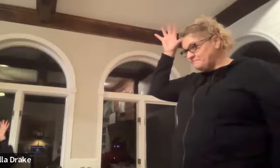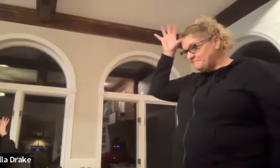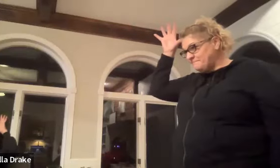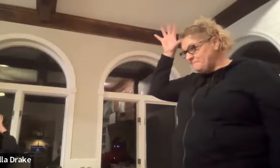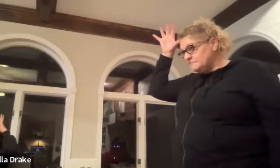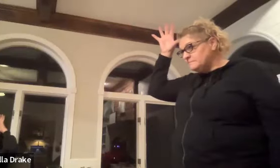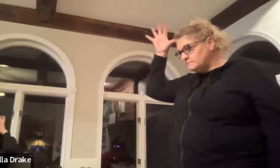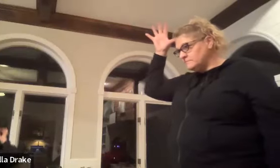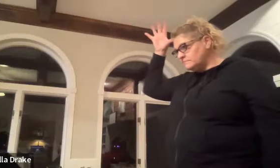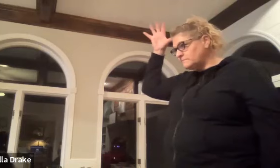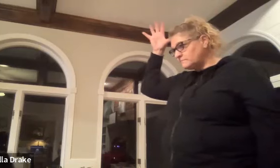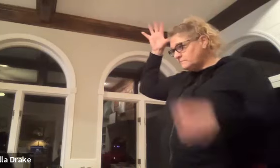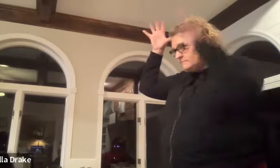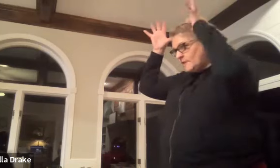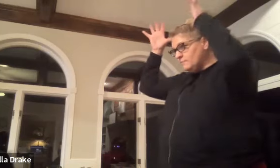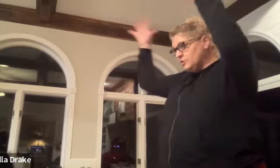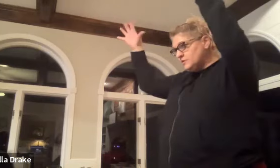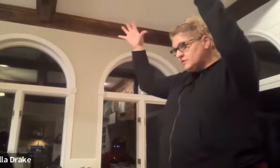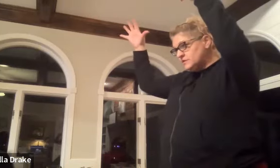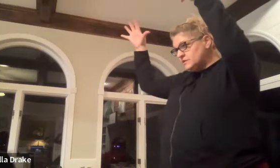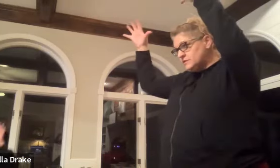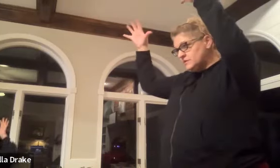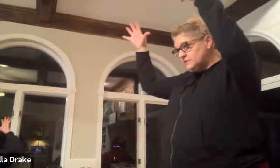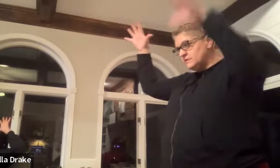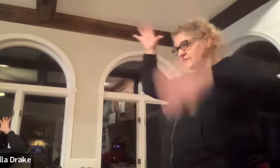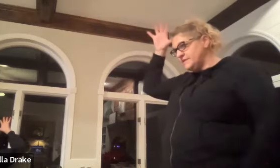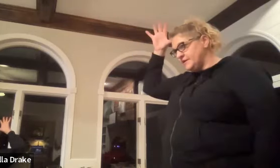just once of moose deer